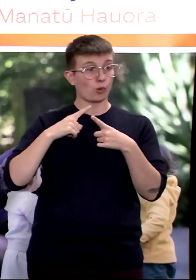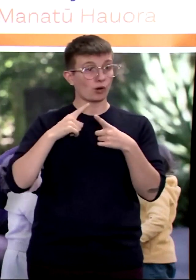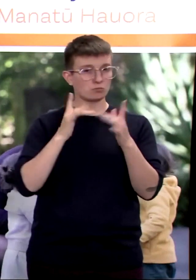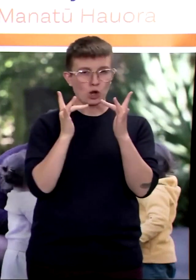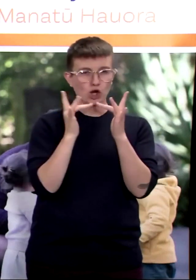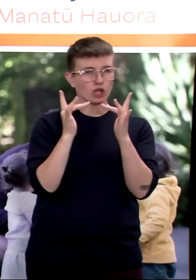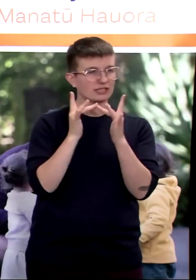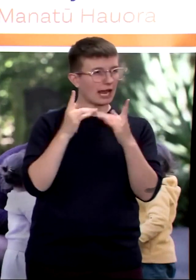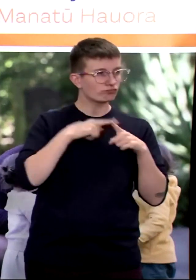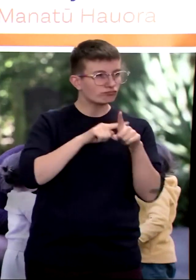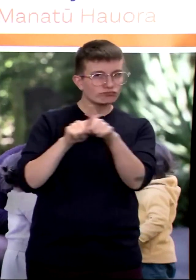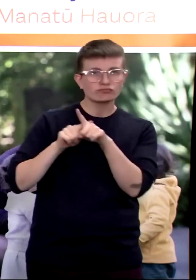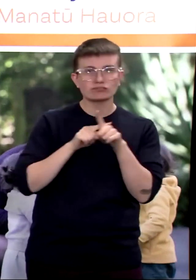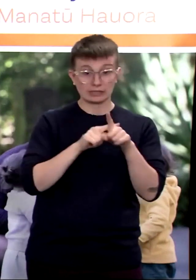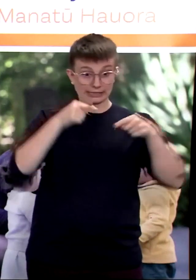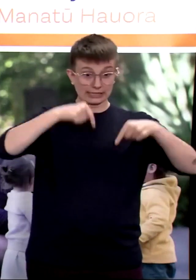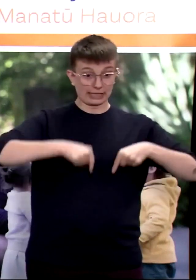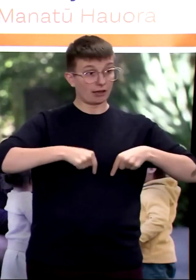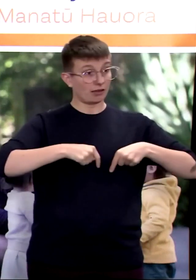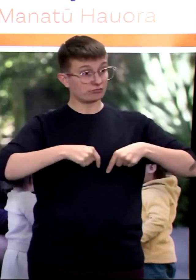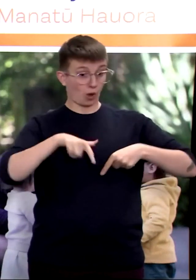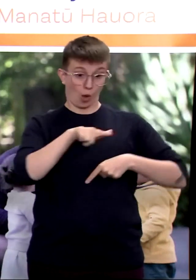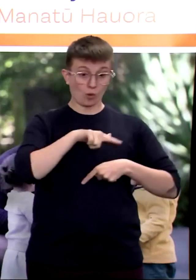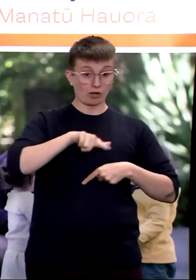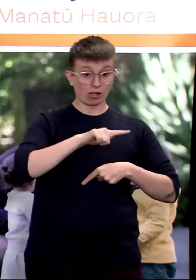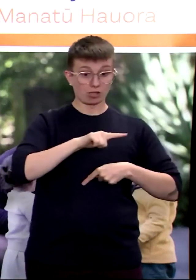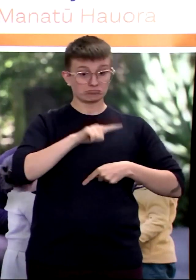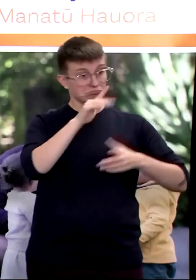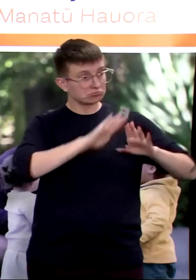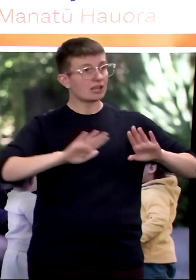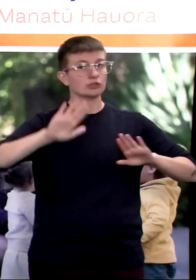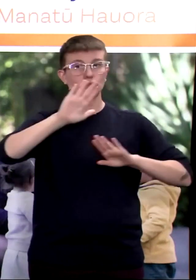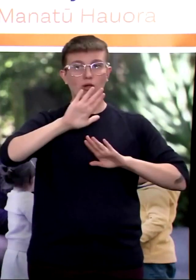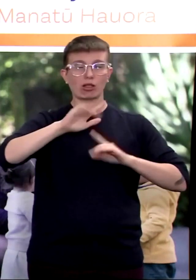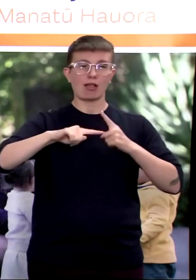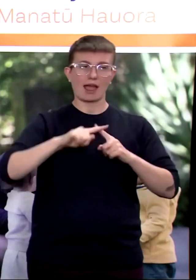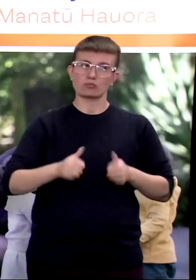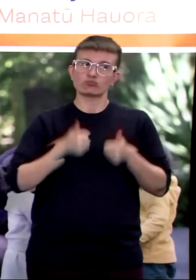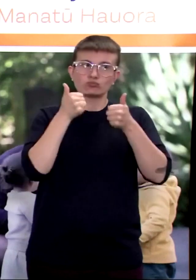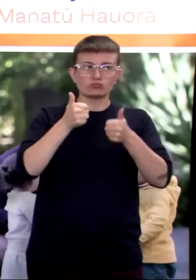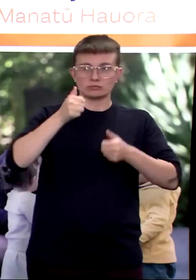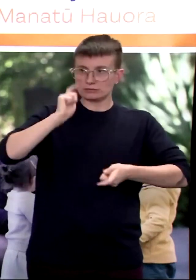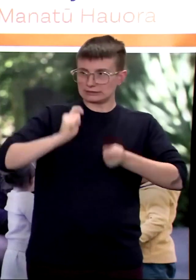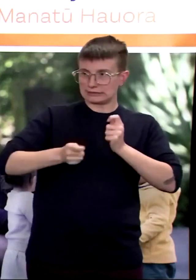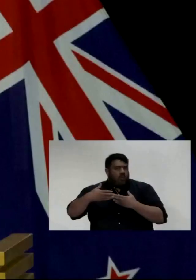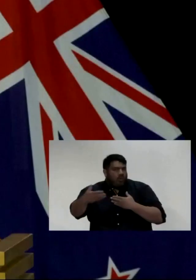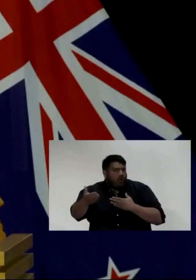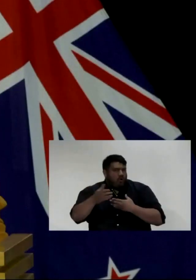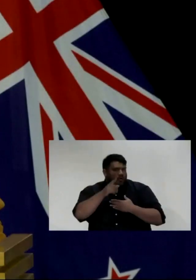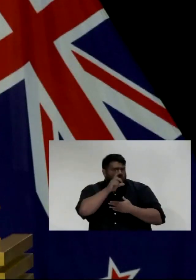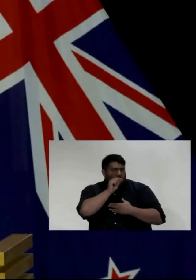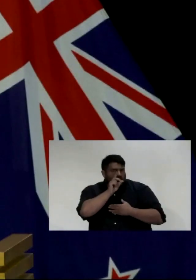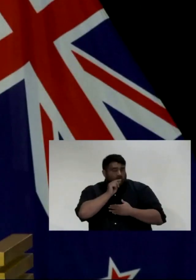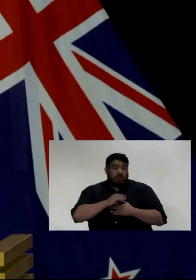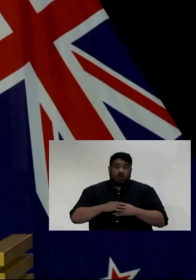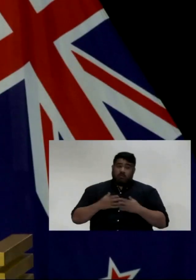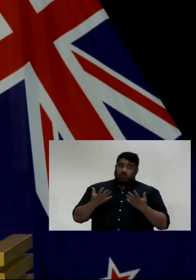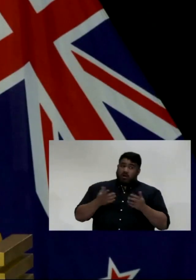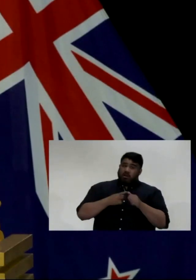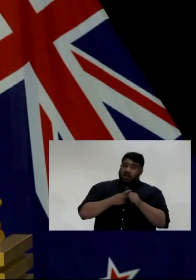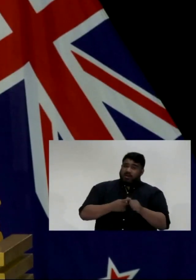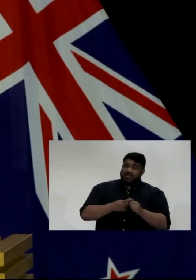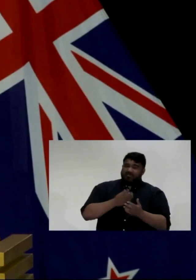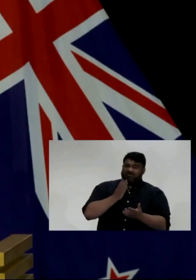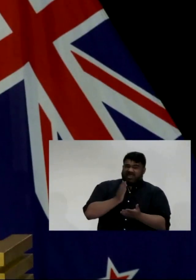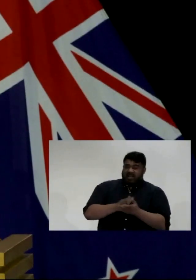capability, as well as having our excellent testing capability so we can respond rapidly. What I would re-emphasise